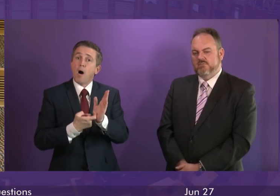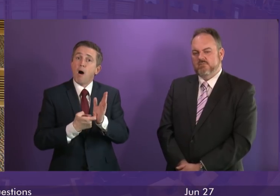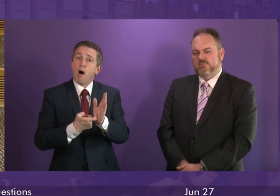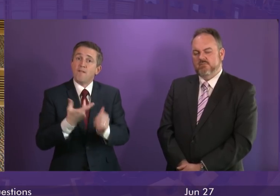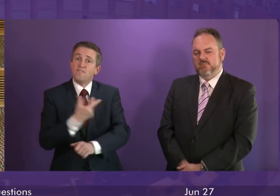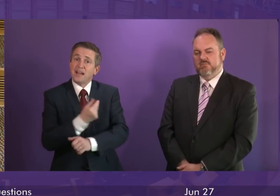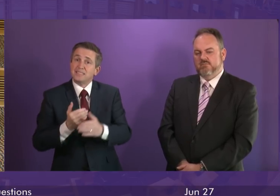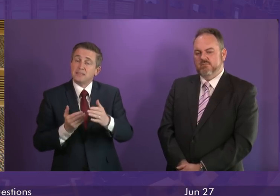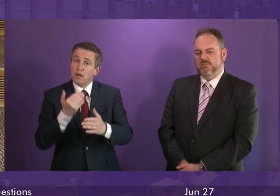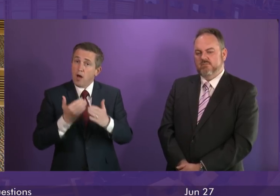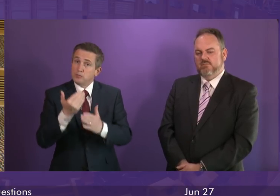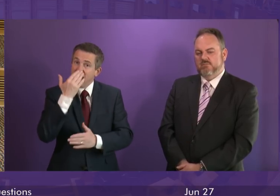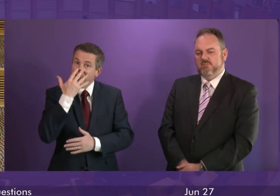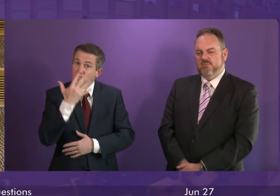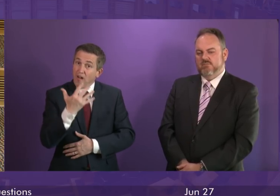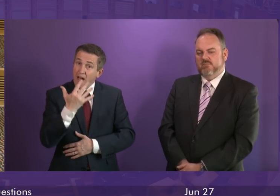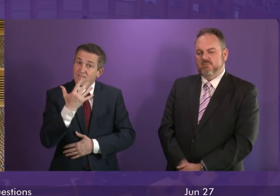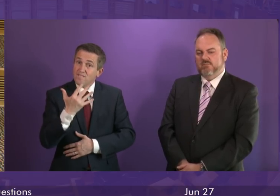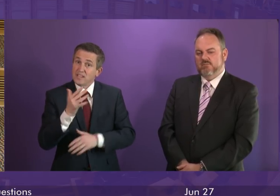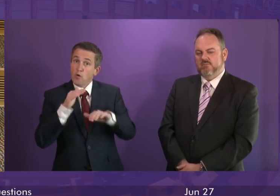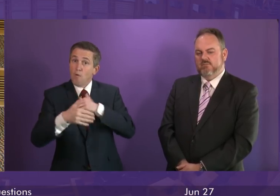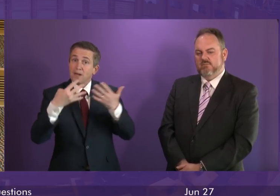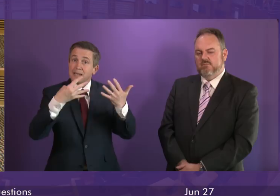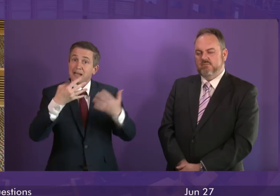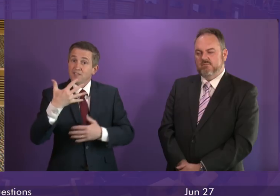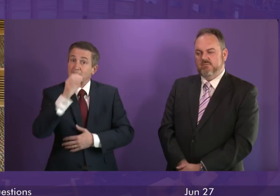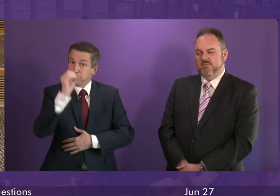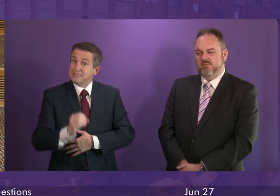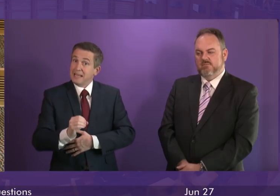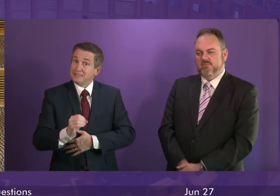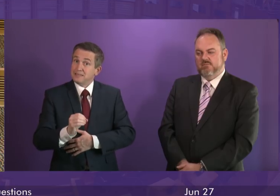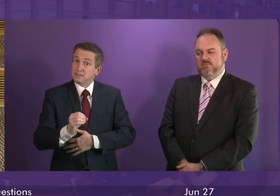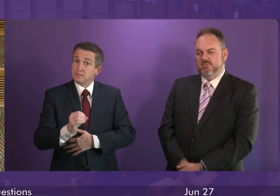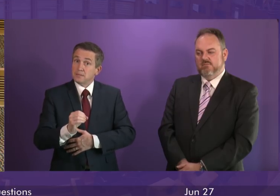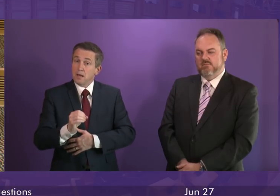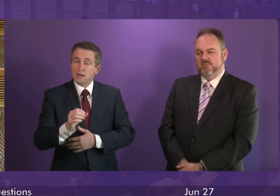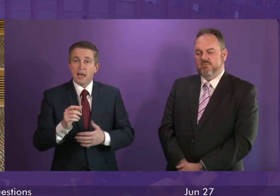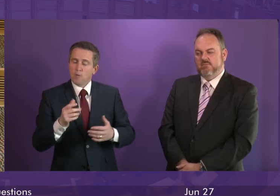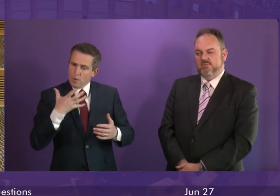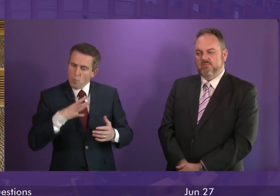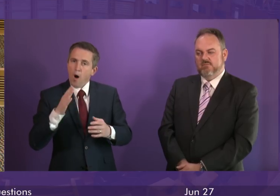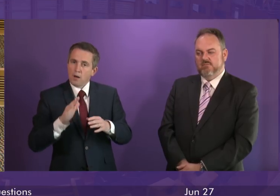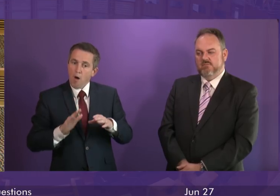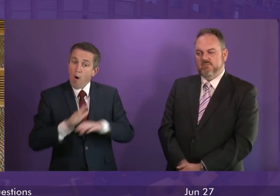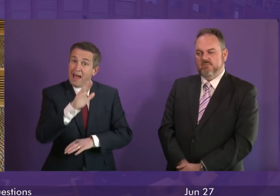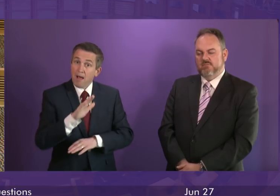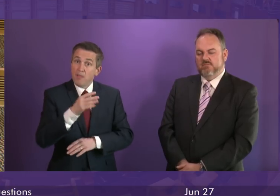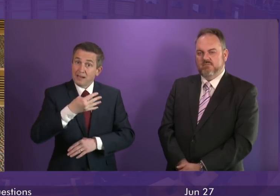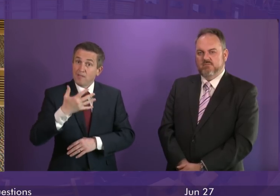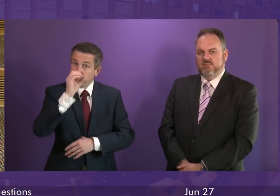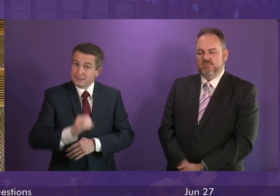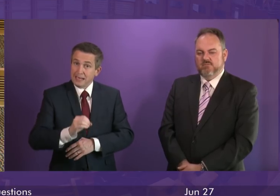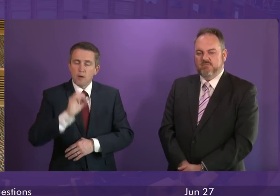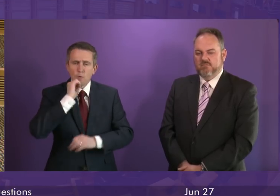children up to age five has remained above the 95% target since 2009. However, we are not complacent and will continue to make every effort to